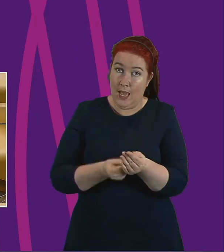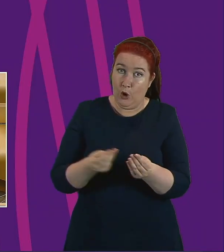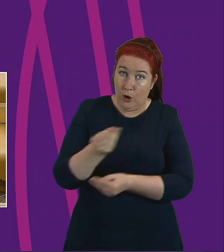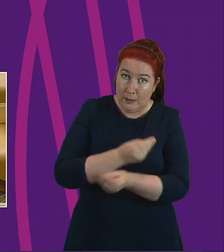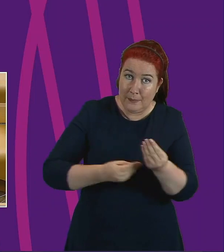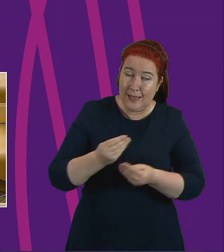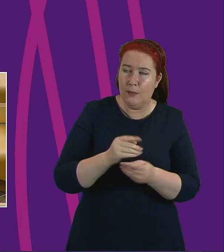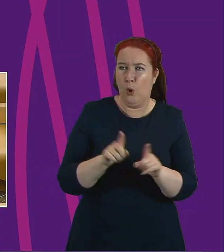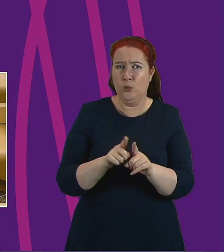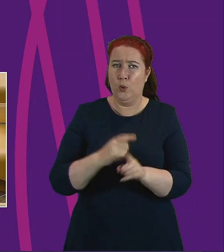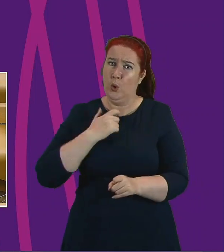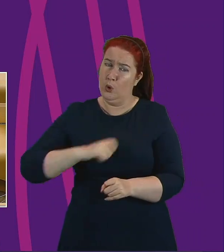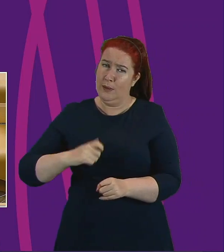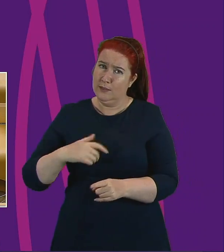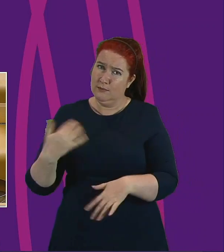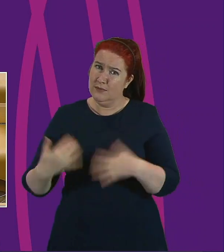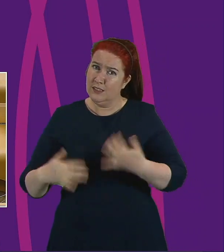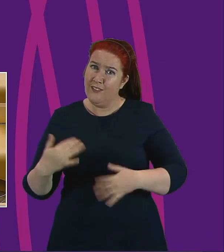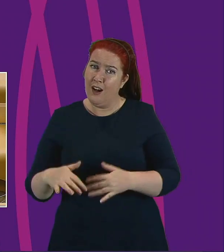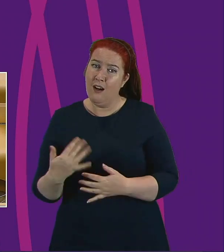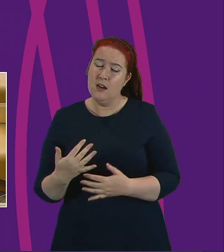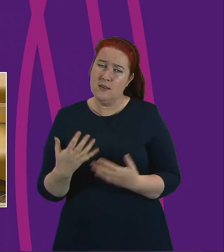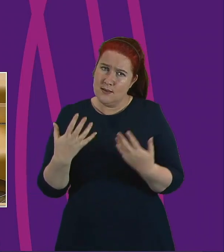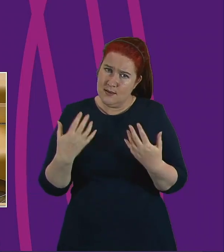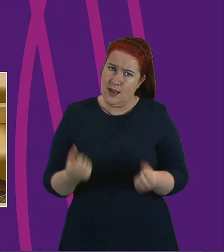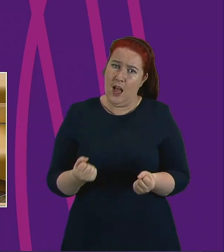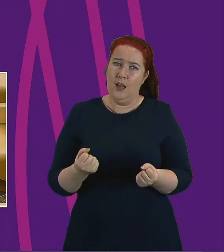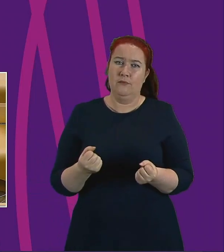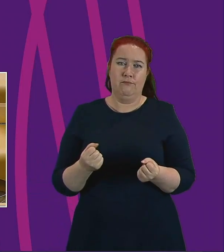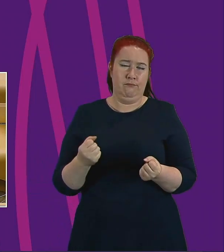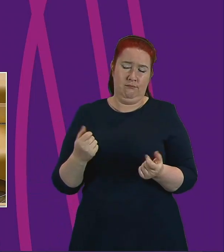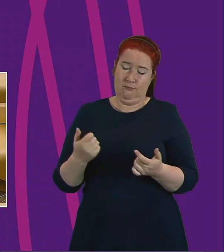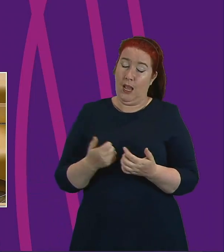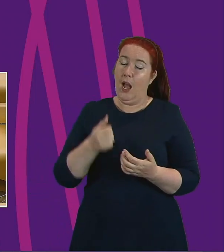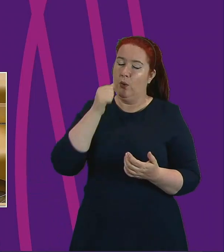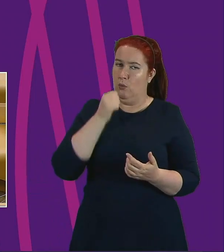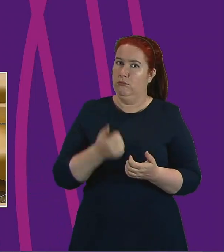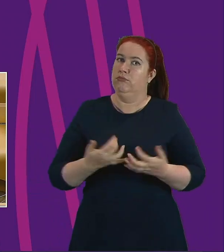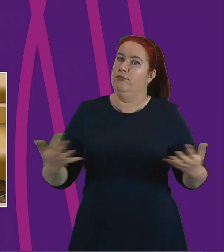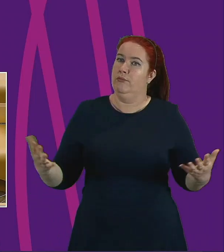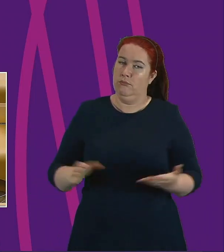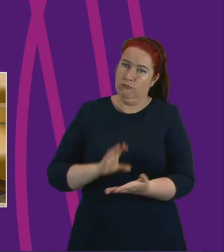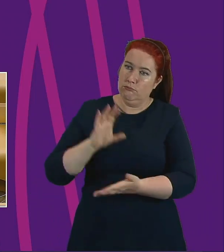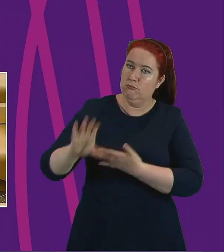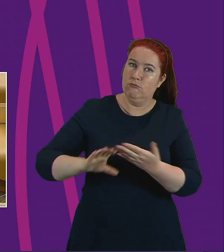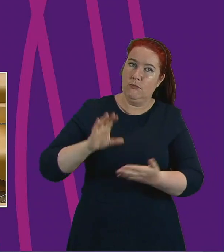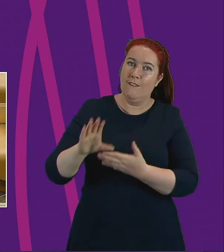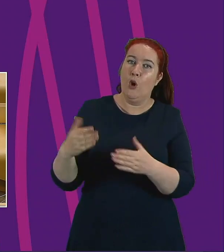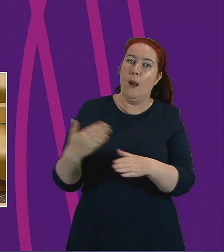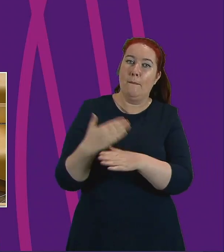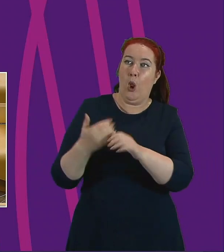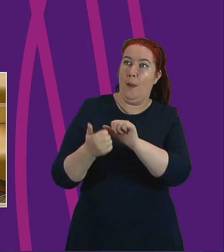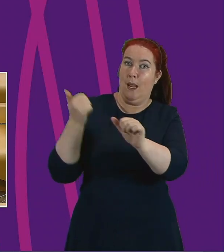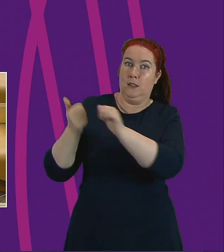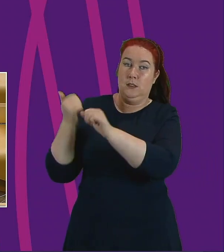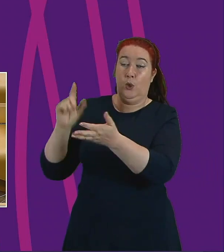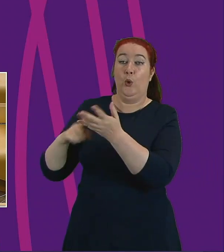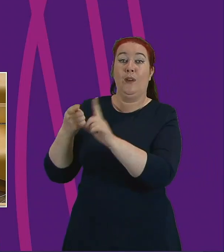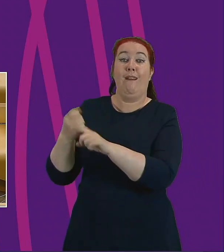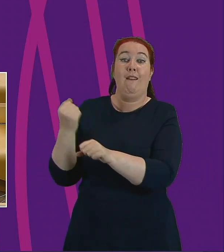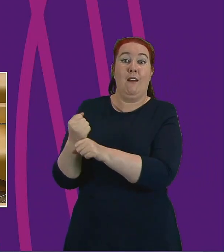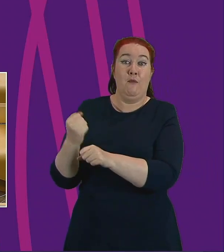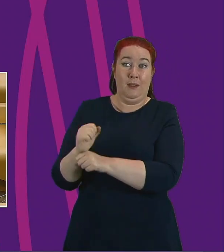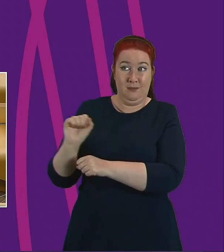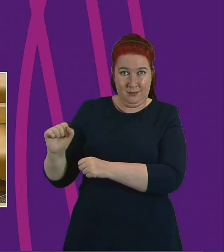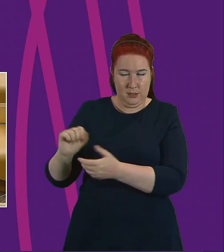cost. They are both there, despite the enormous and unprecedented package of employment support provided by the UK Government and